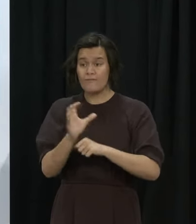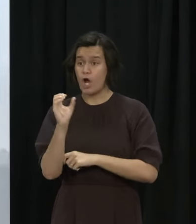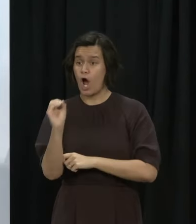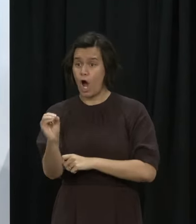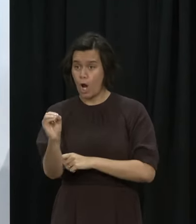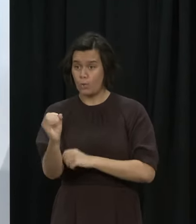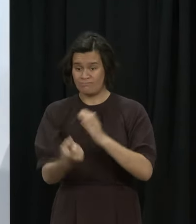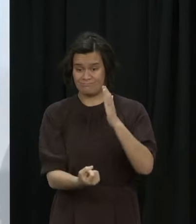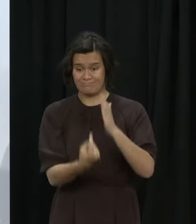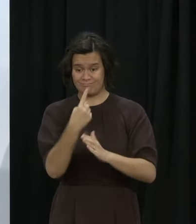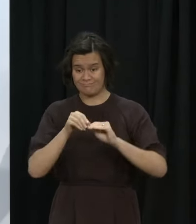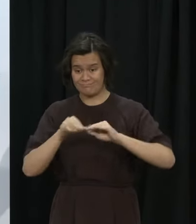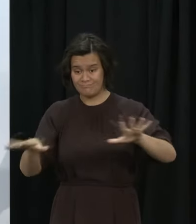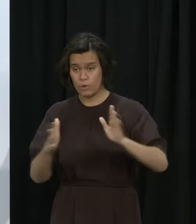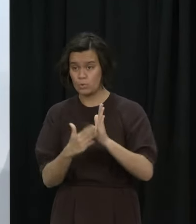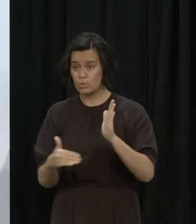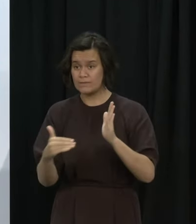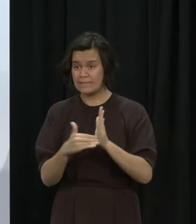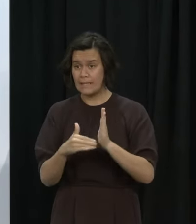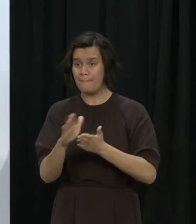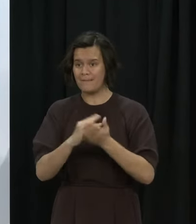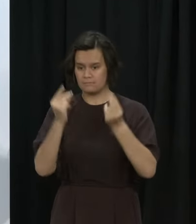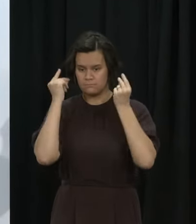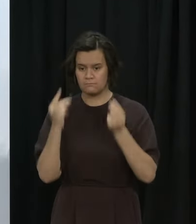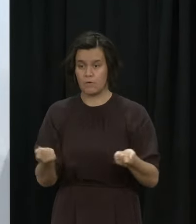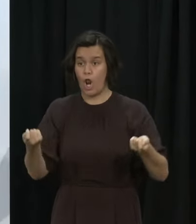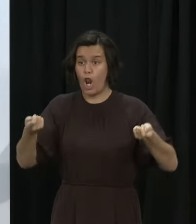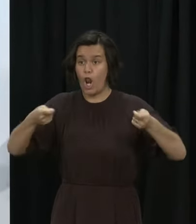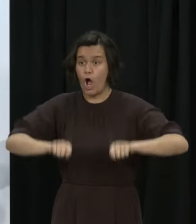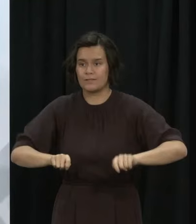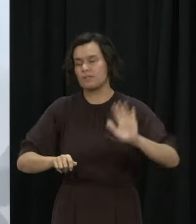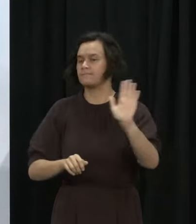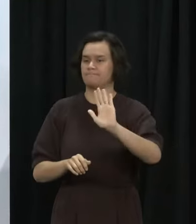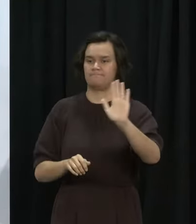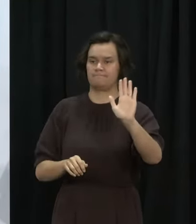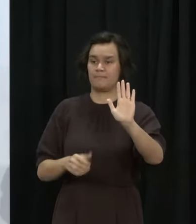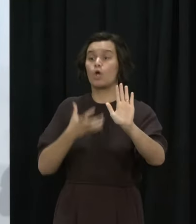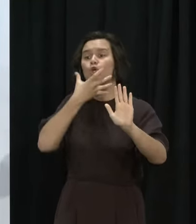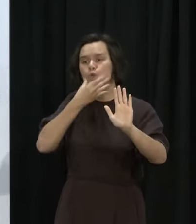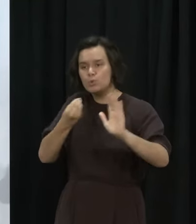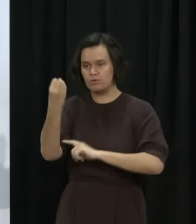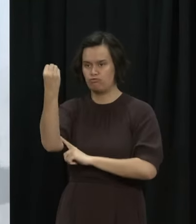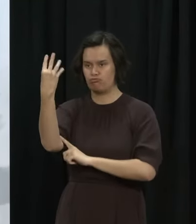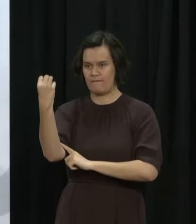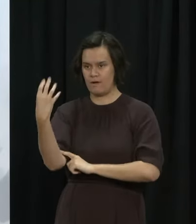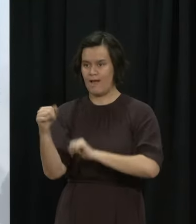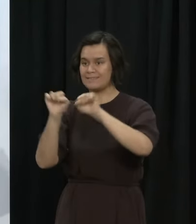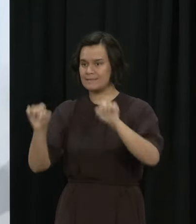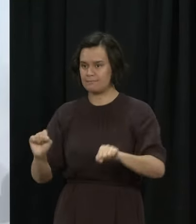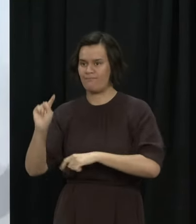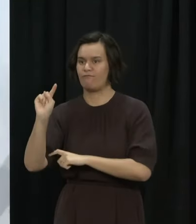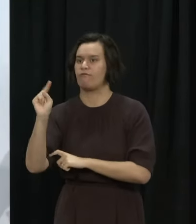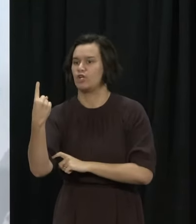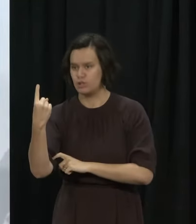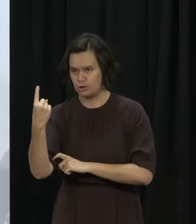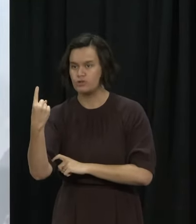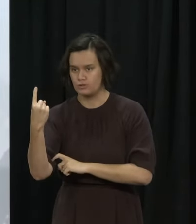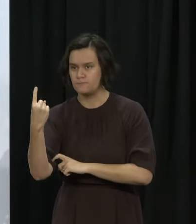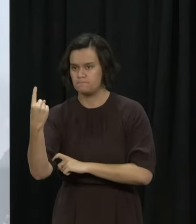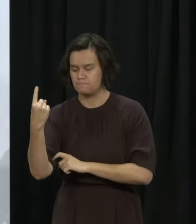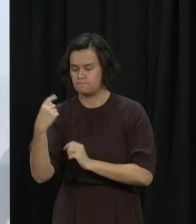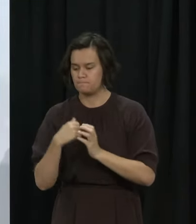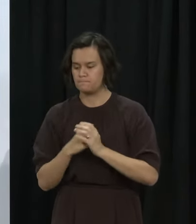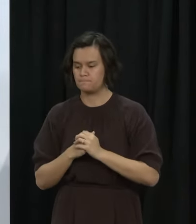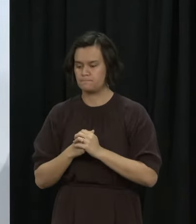than the previous alert level settings. In moving to the COVID-19 protection framework, or the traffic light system, as it's commonly known,